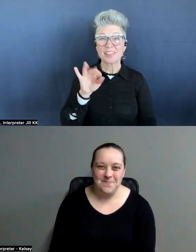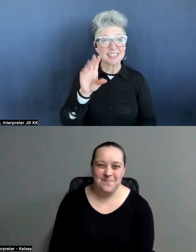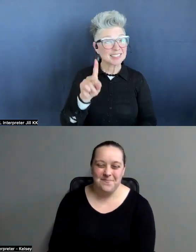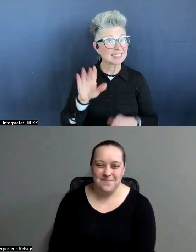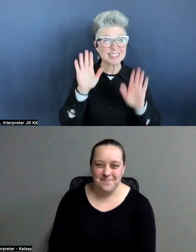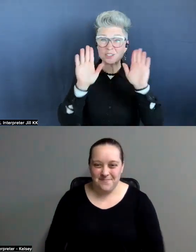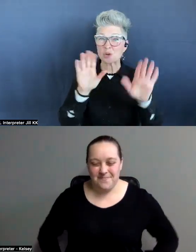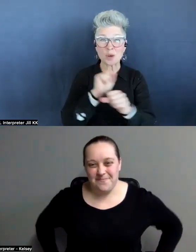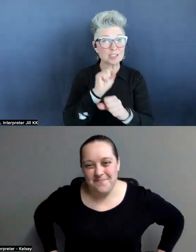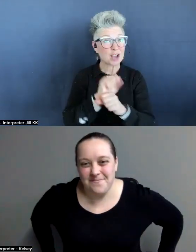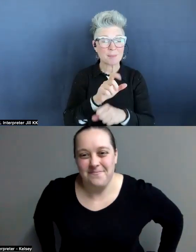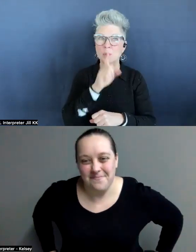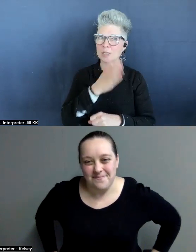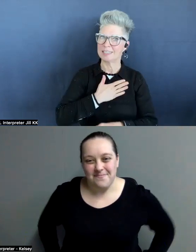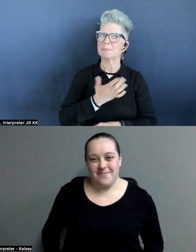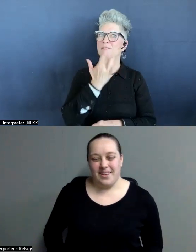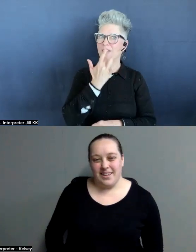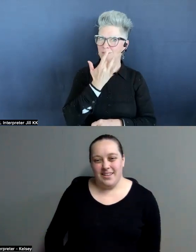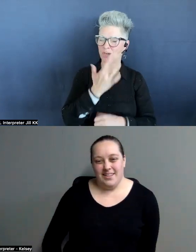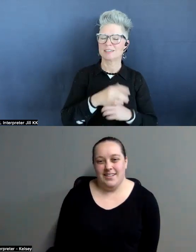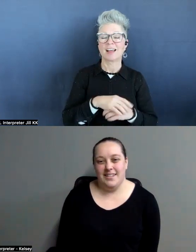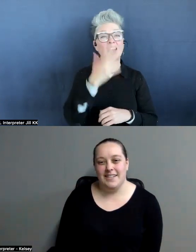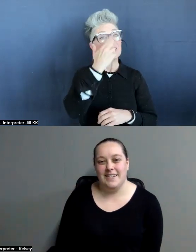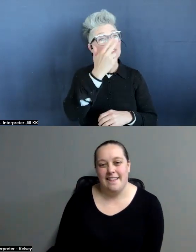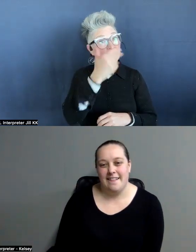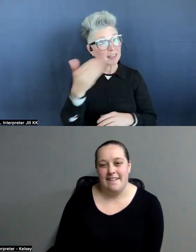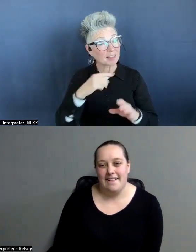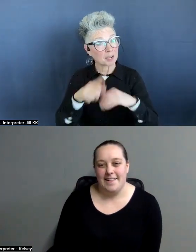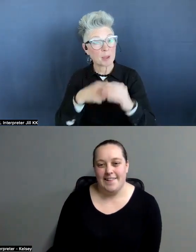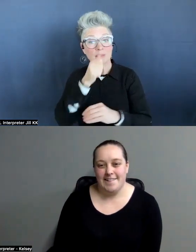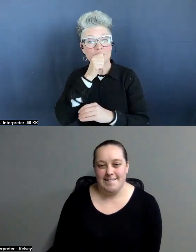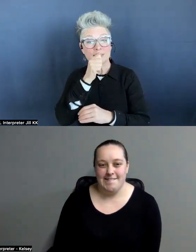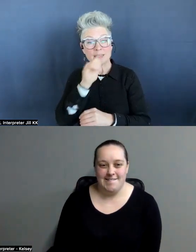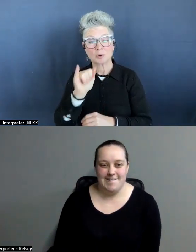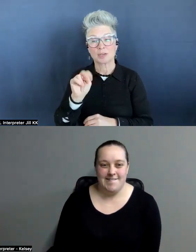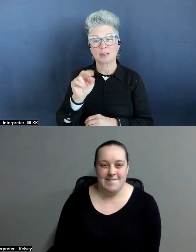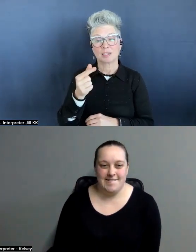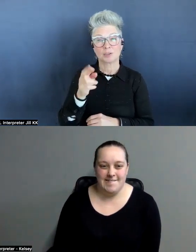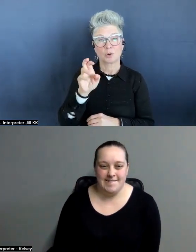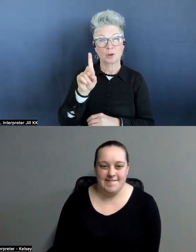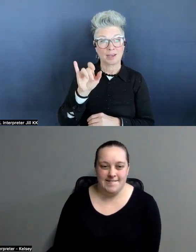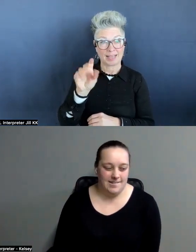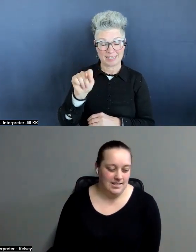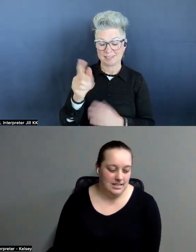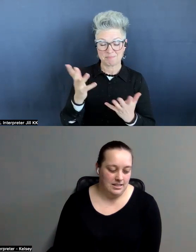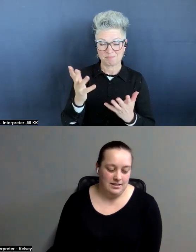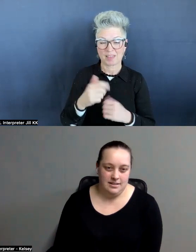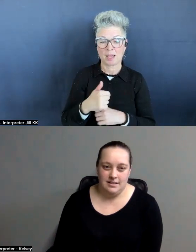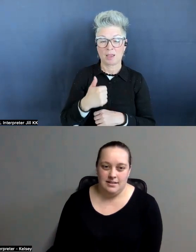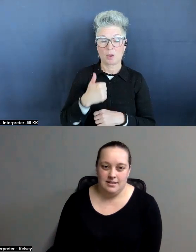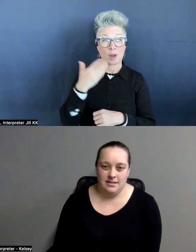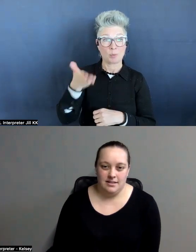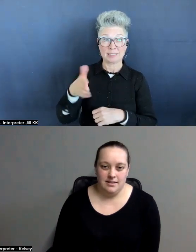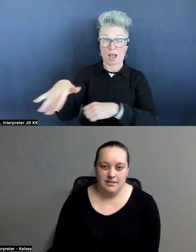great job. That really is my favorite one. The funny thing about the secret ingredient is when I was on set for